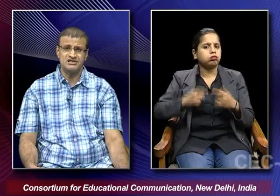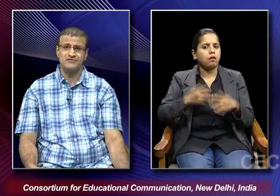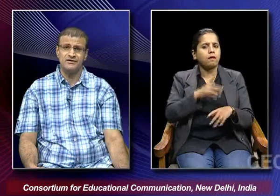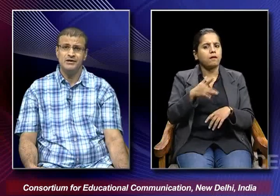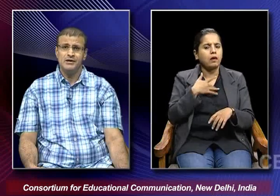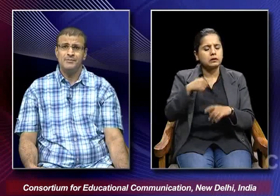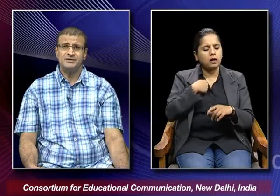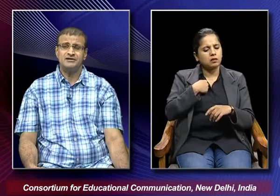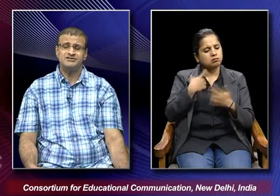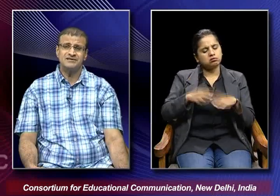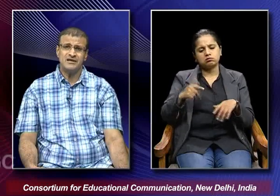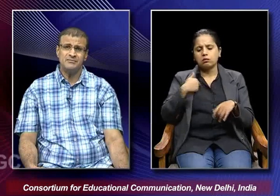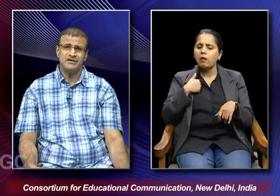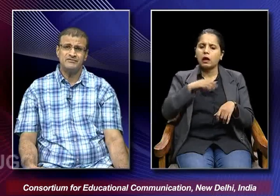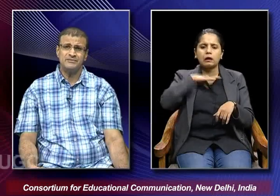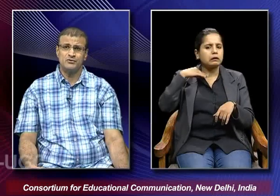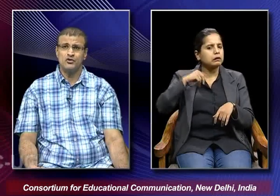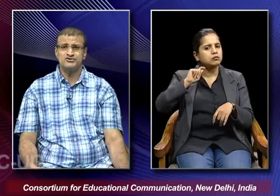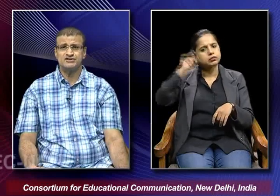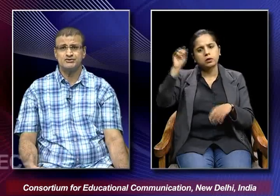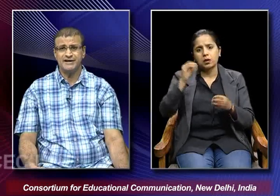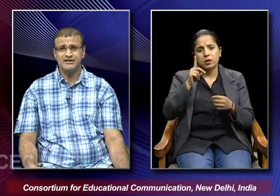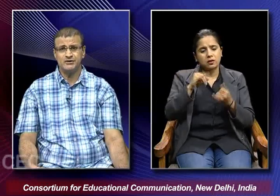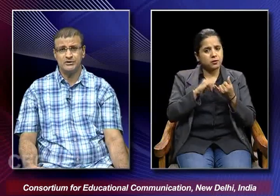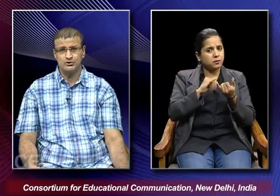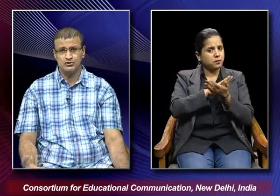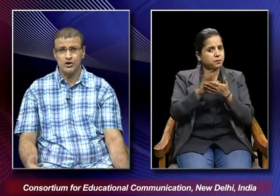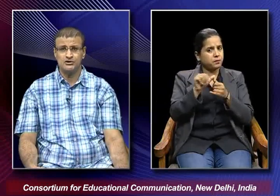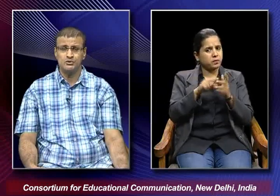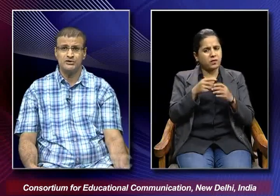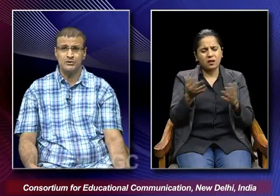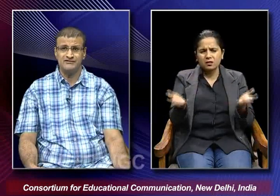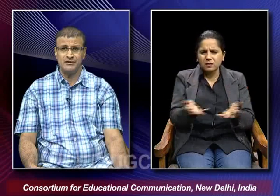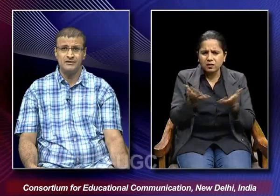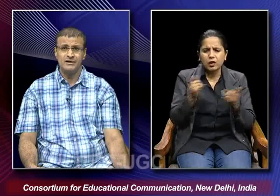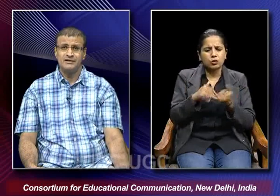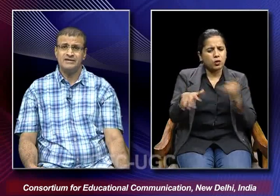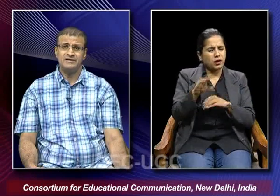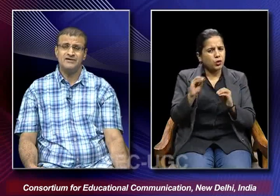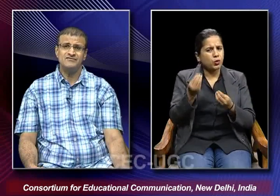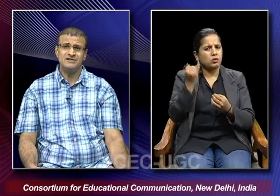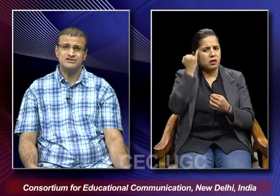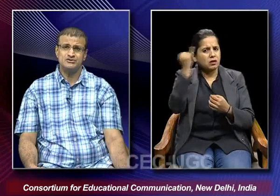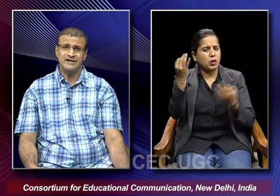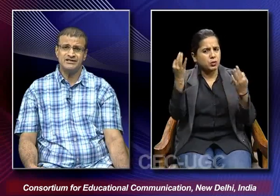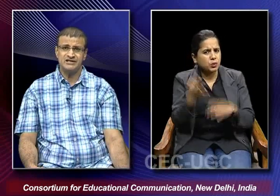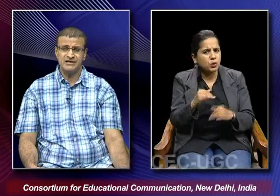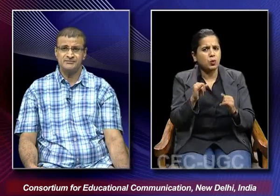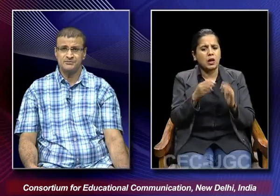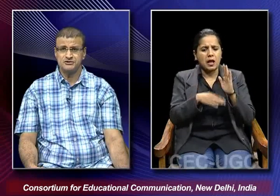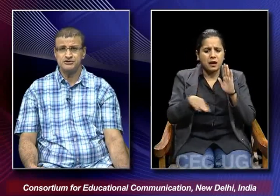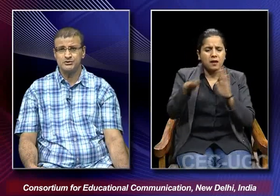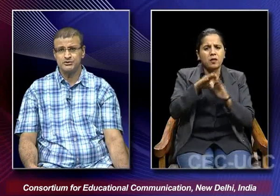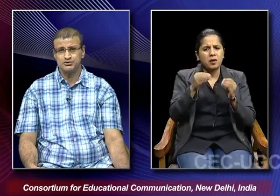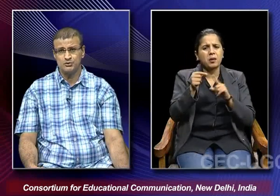herself but shantaram in a way provokes the society to a new thought to a new level that when will the society reclaim